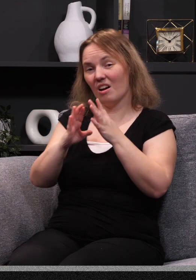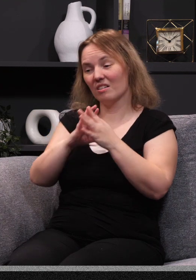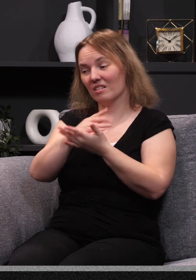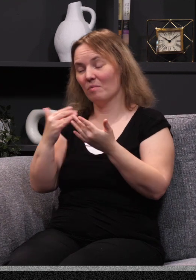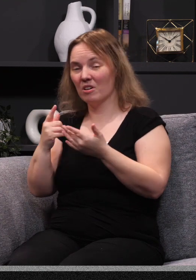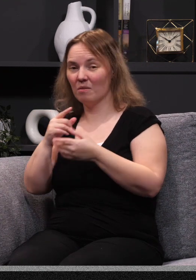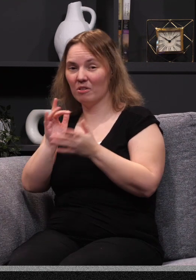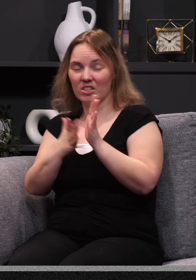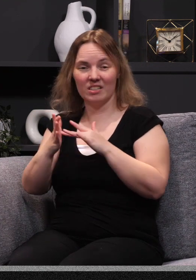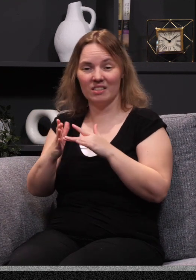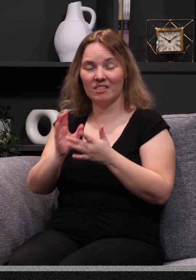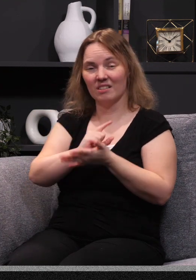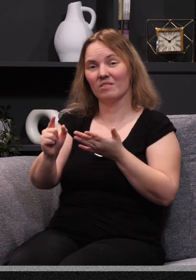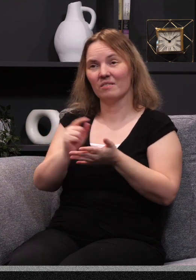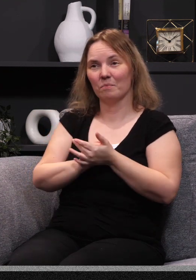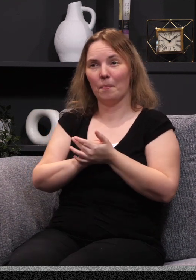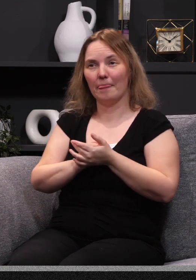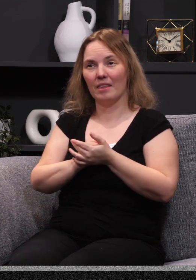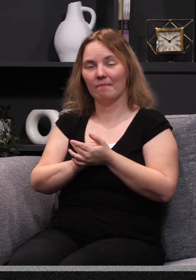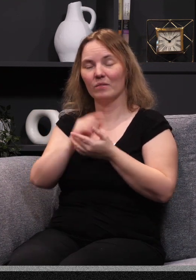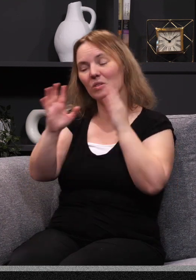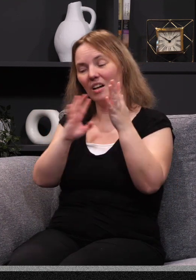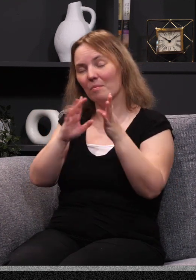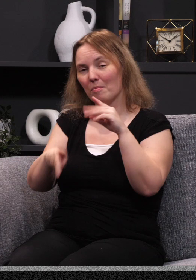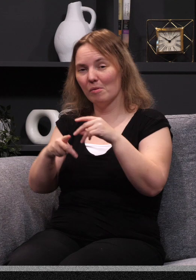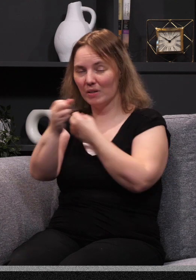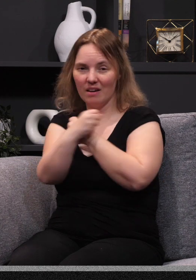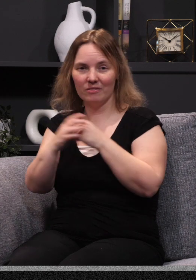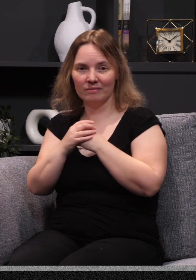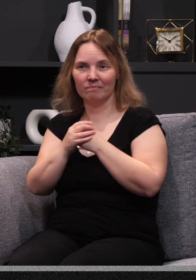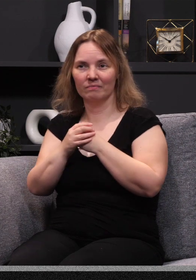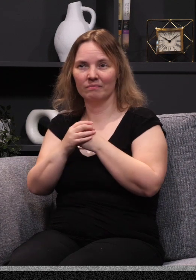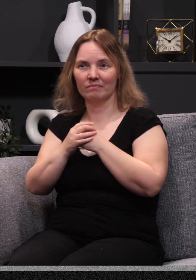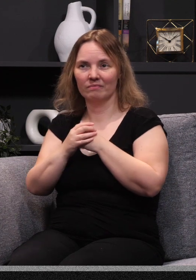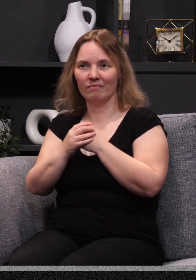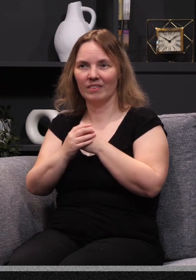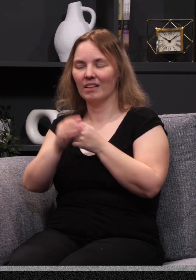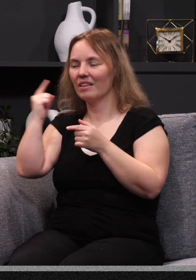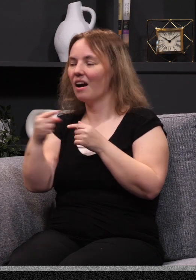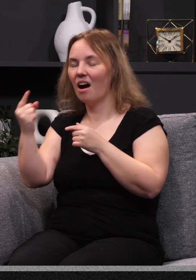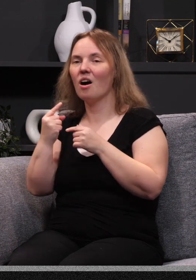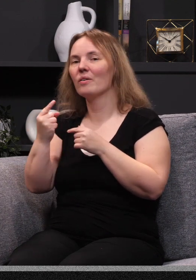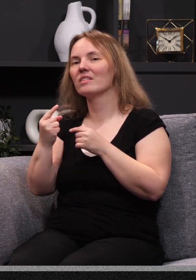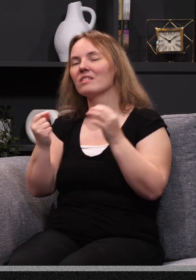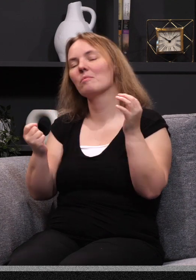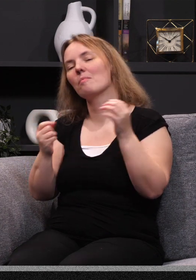somebody about Jesus this week. Because you know what? We tend to talk about people we love, don't we? They always come up in the conversation.